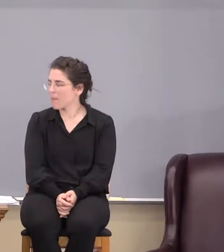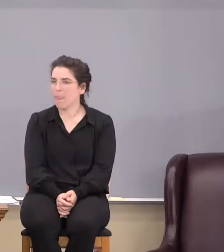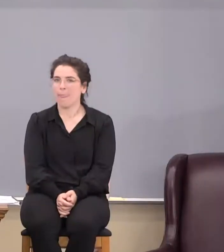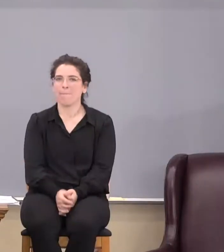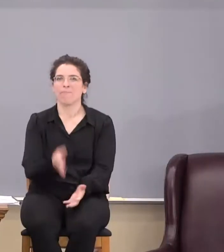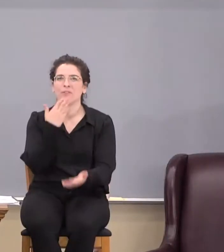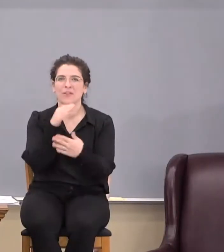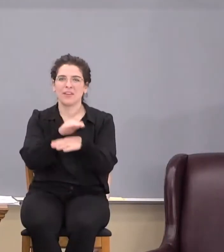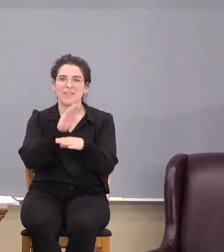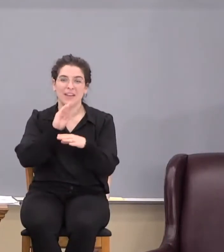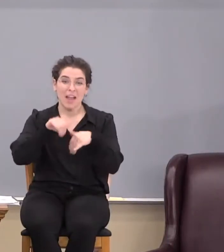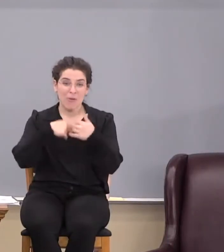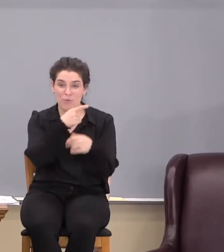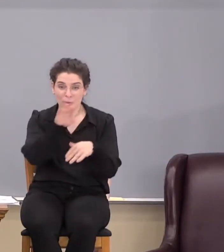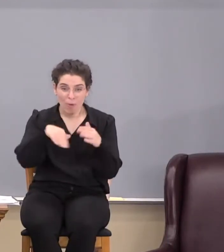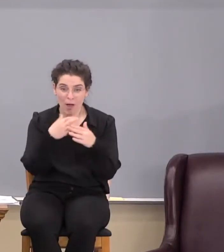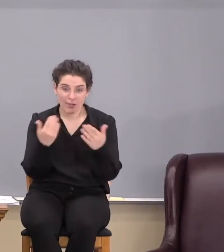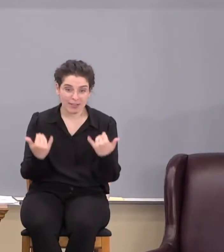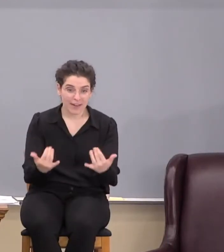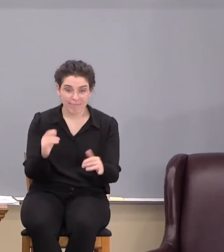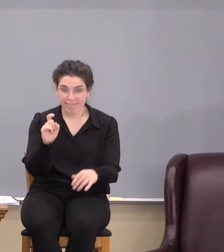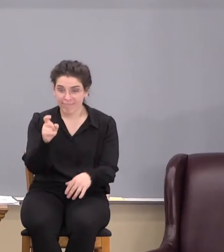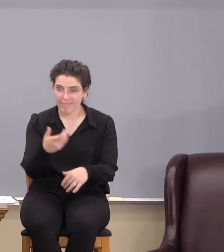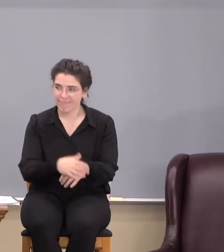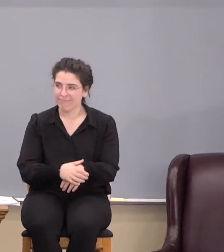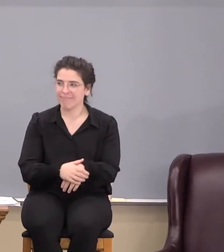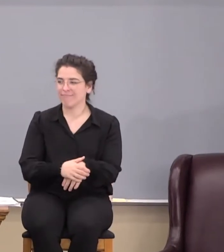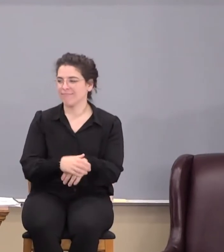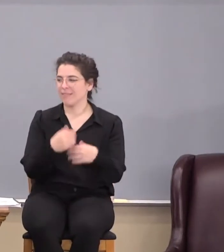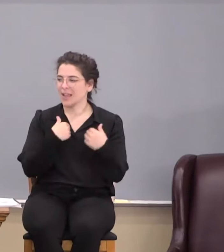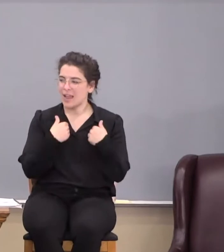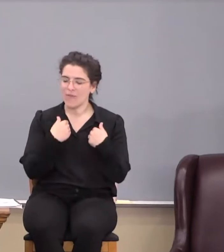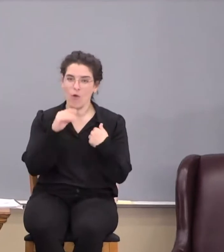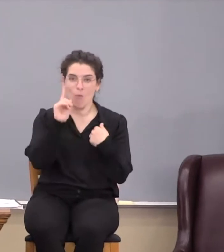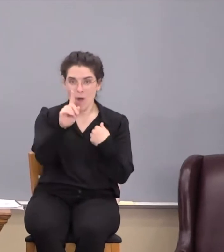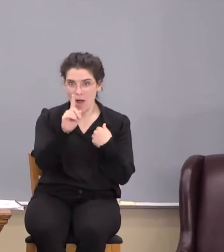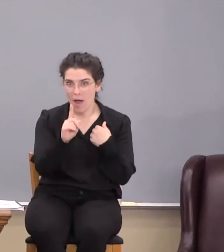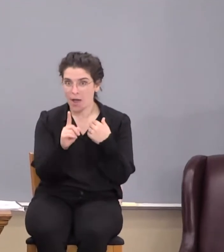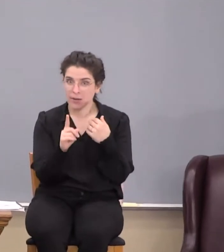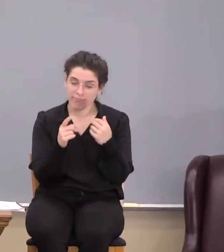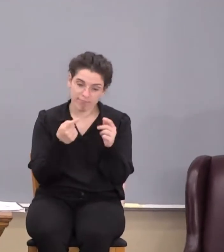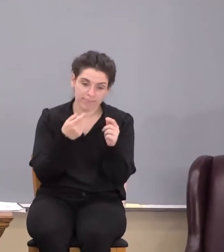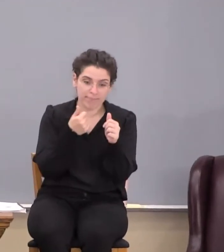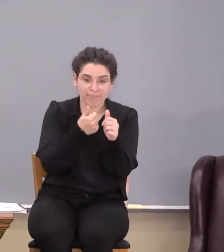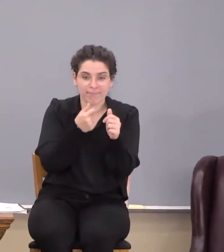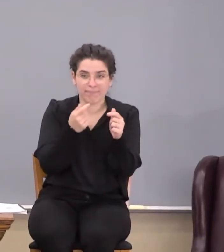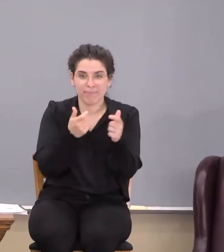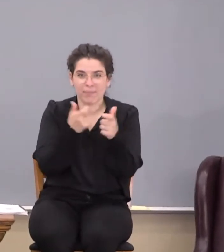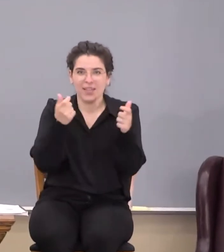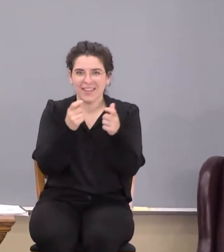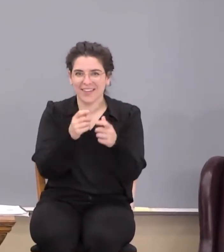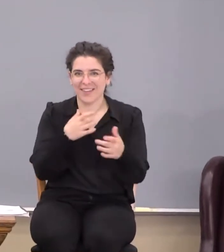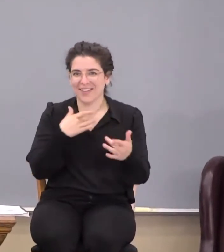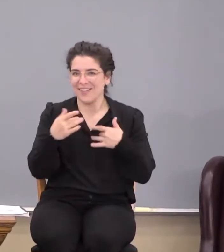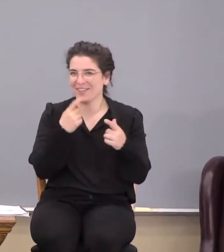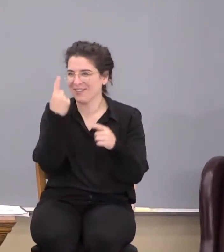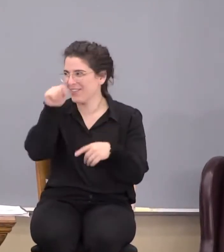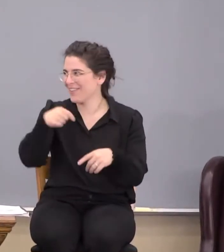Well, good evening. How's everyone doing tonight? I have one main concern for her.